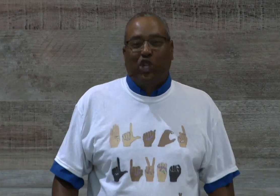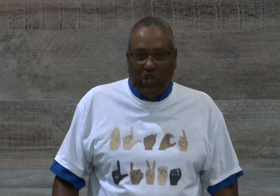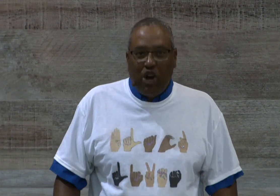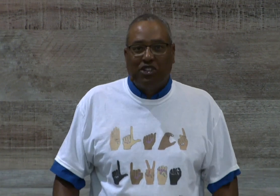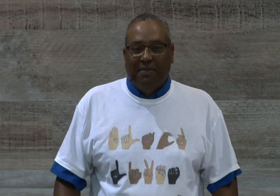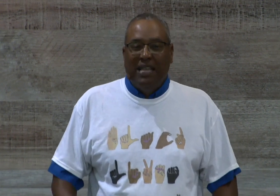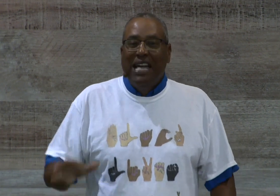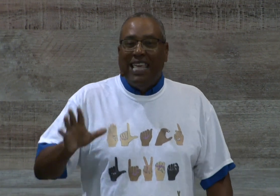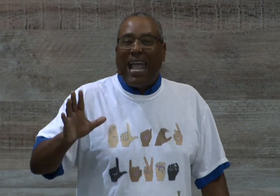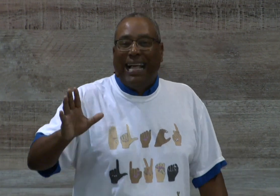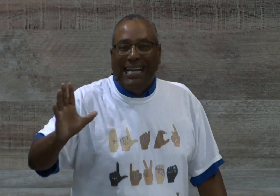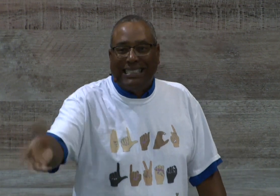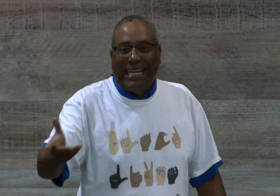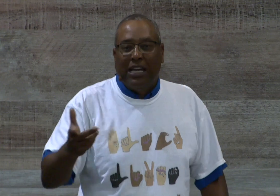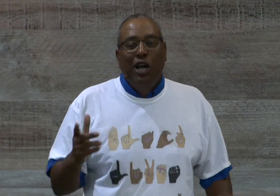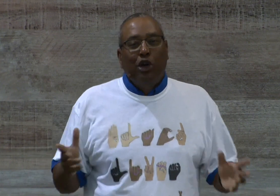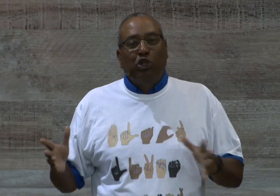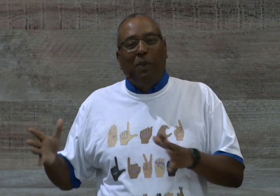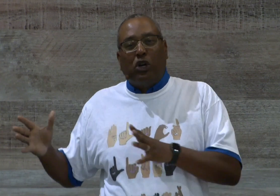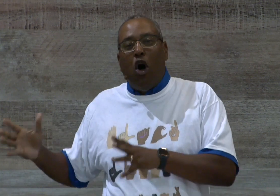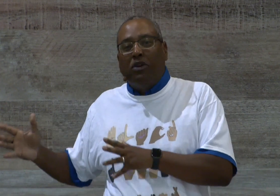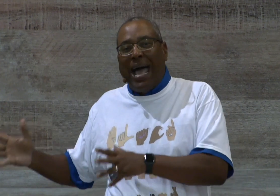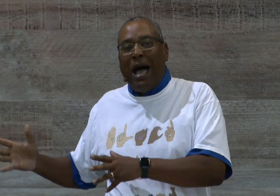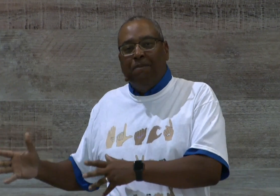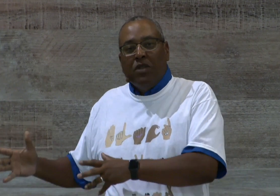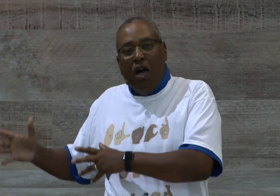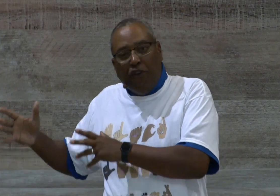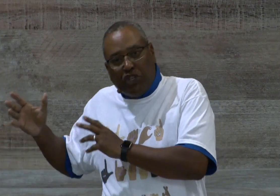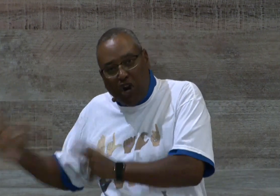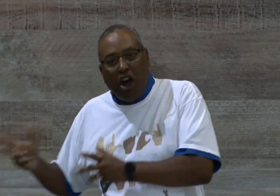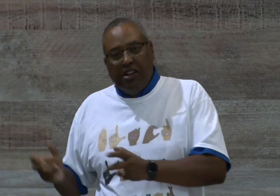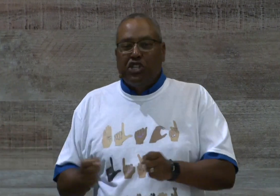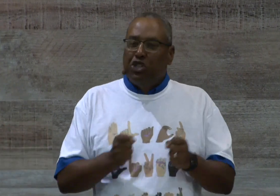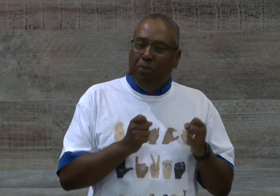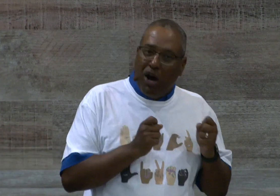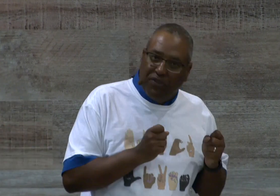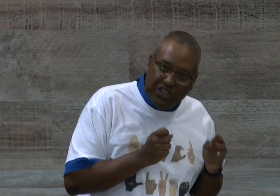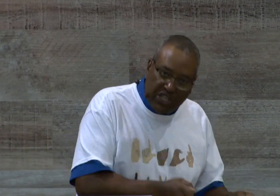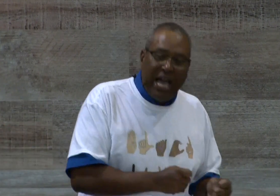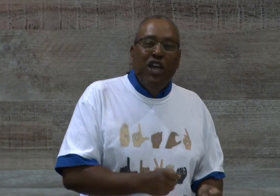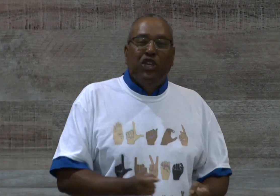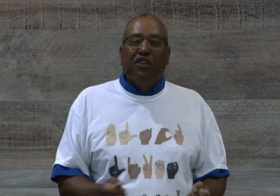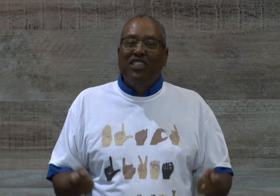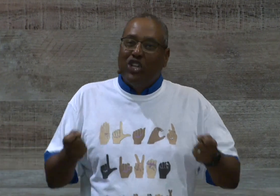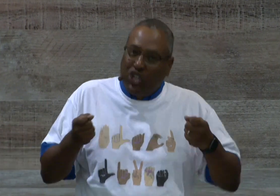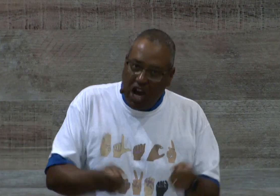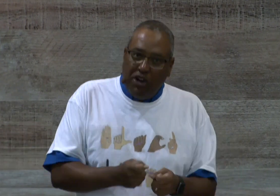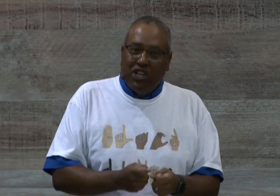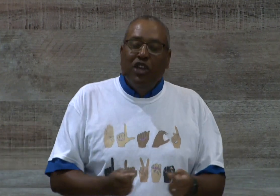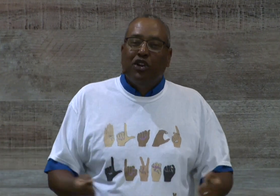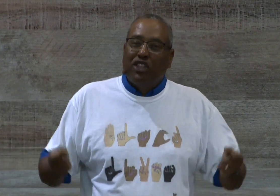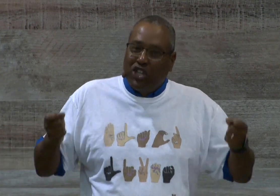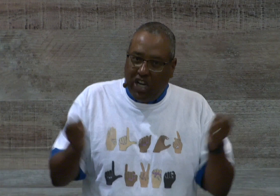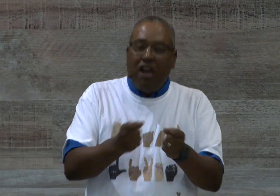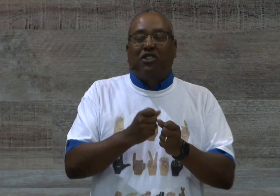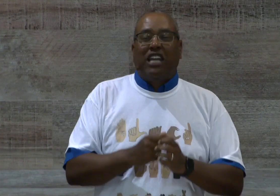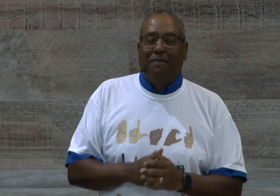church. Amen? The ecclesia, those who have been called out of darkness is the marvelous light. You're in the church. You're the church. Amen?